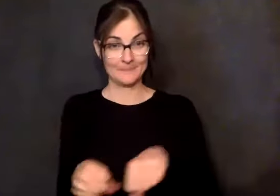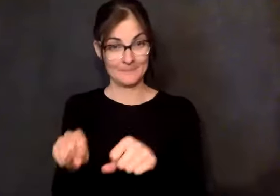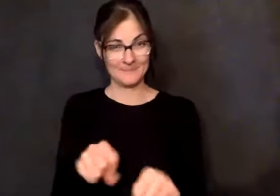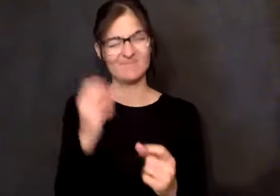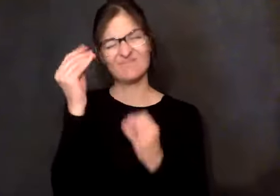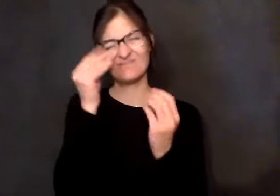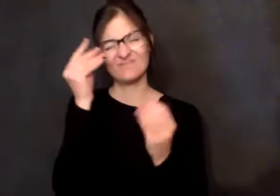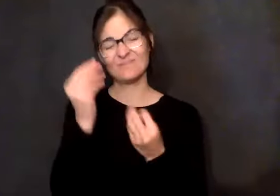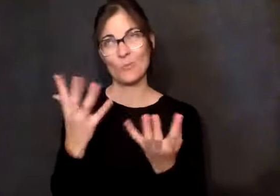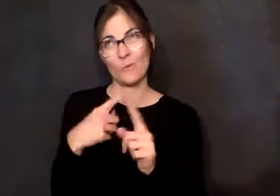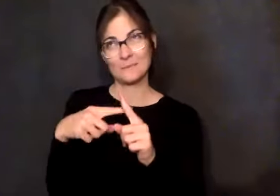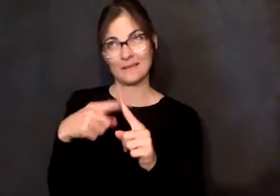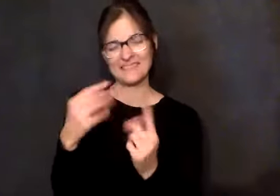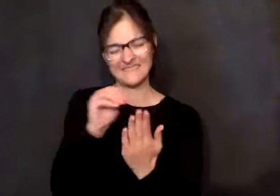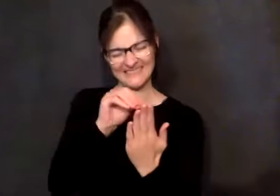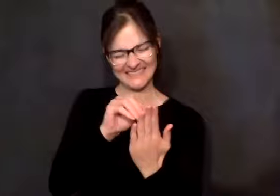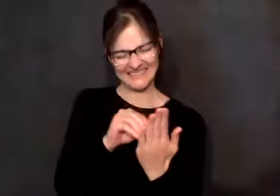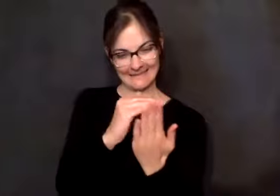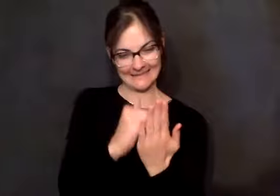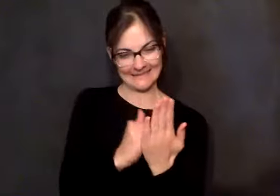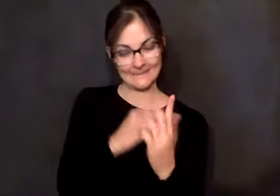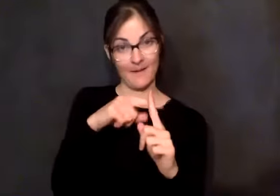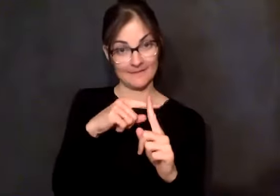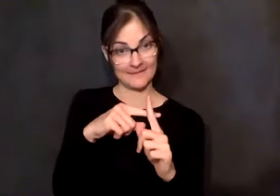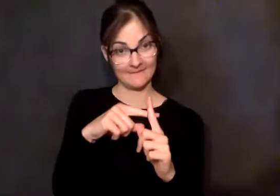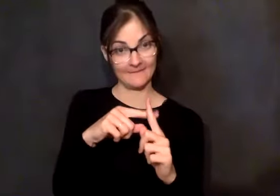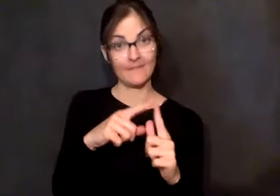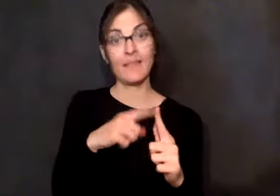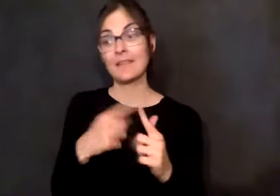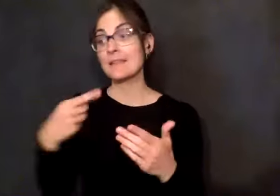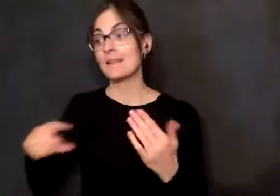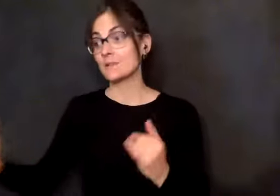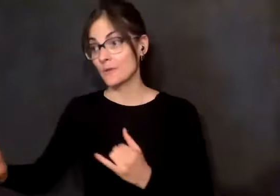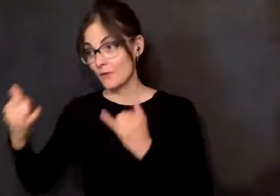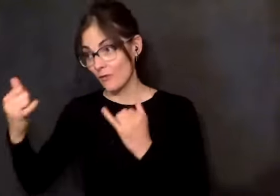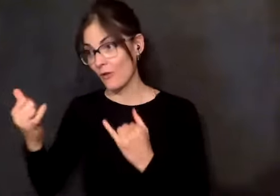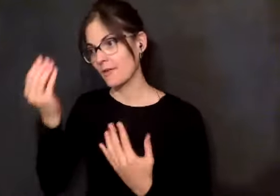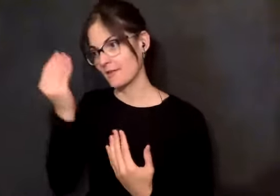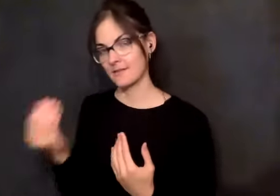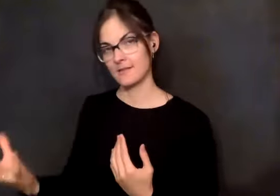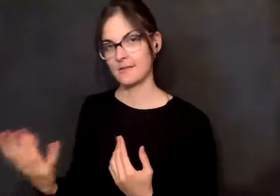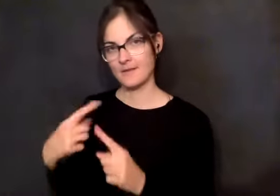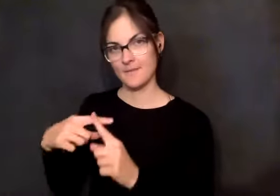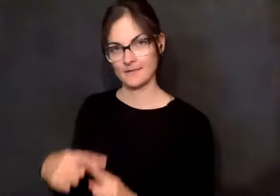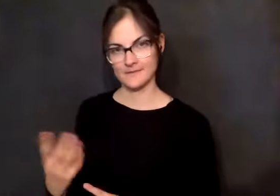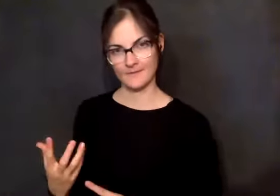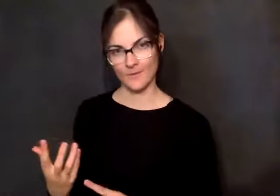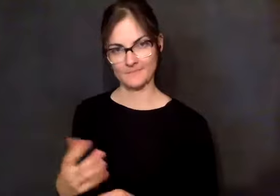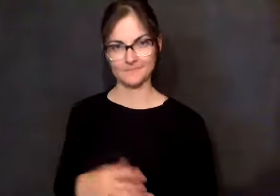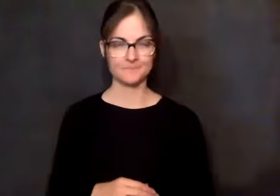wrote it down. get my Monday night call. I said, here's the list. I think there were six or seven things. And then go to any length. Like it